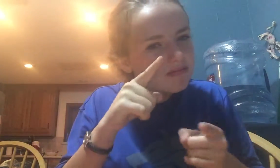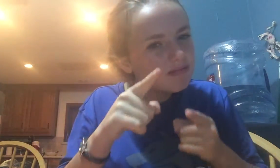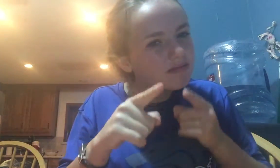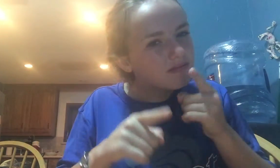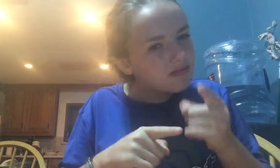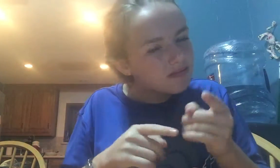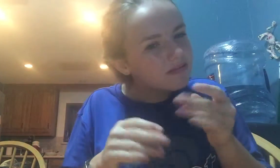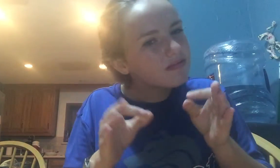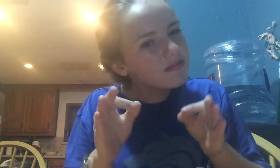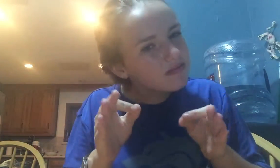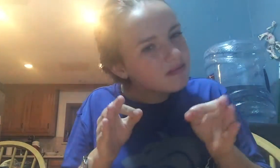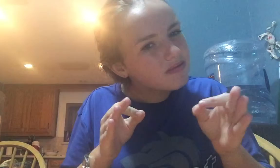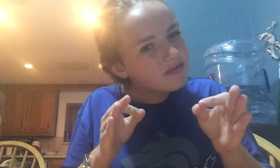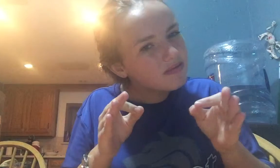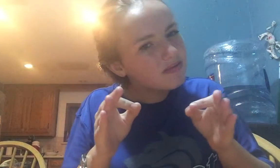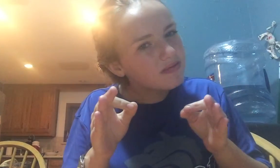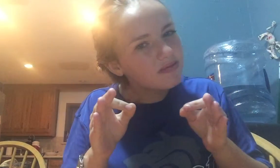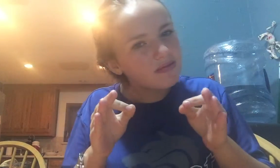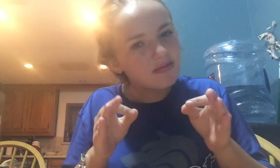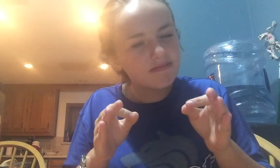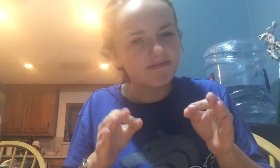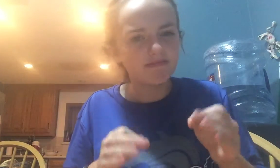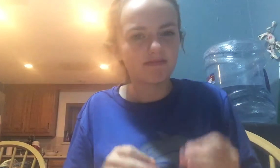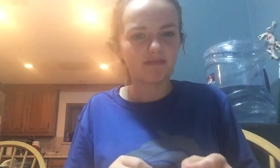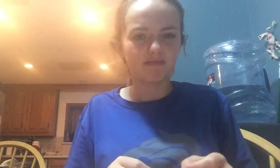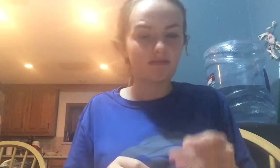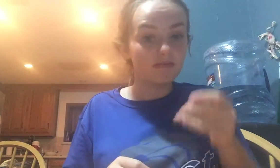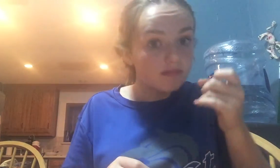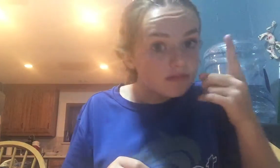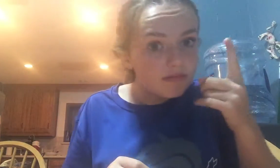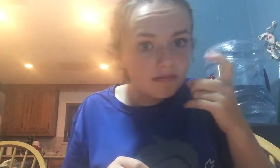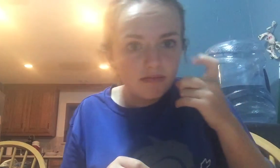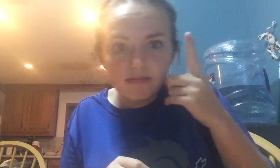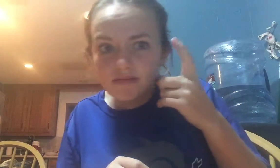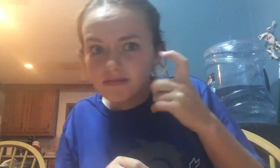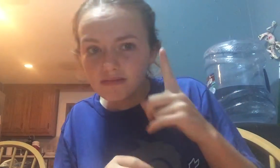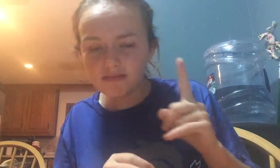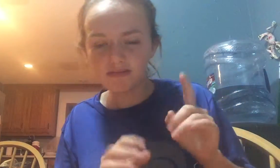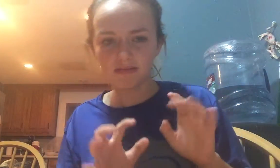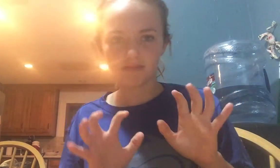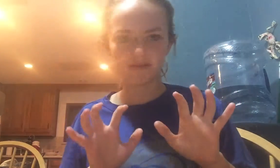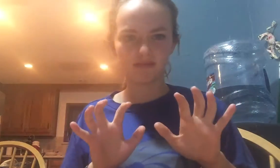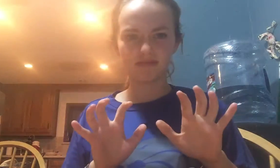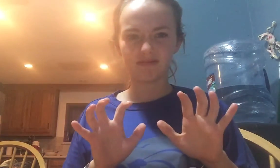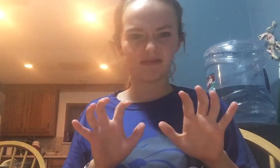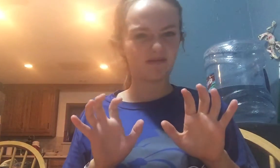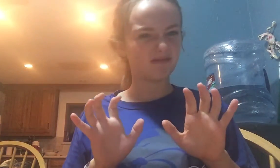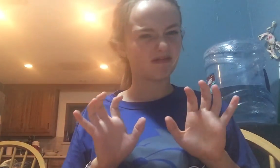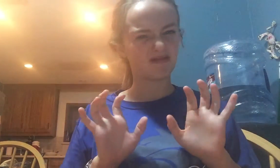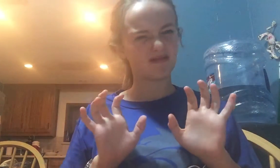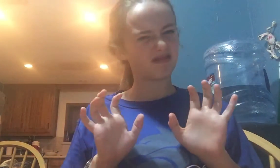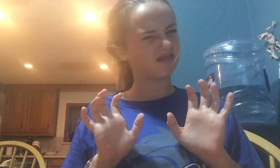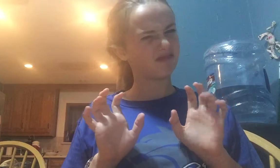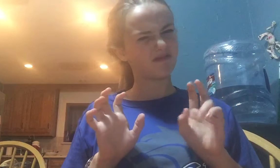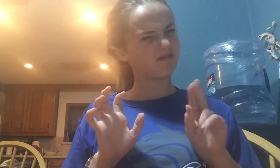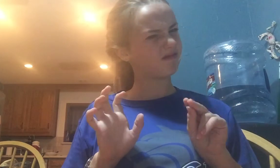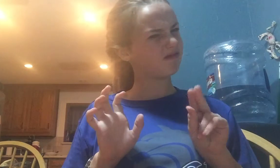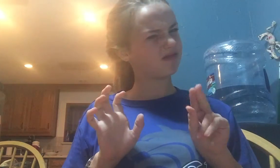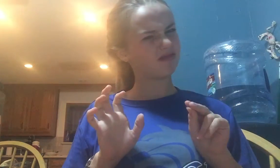do it in sign, and we were struggling to understand. She said, did you get it? Do understand? And we were like, no,